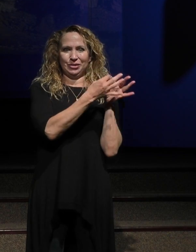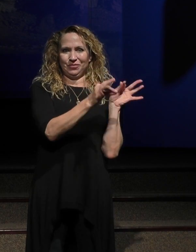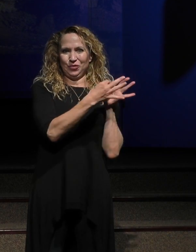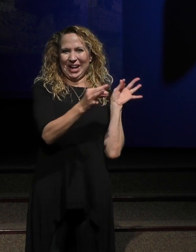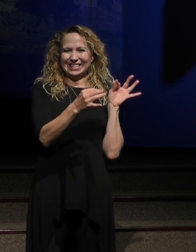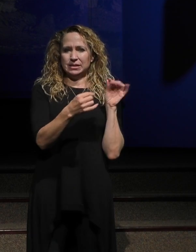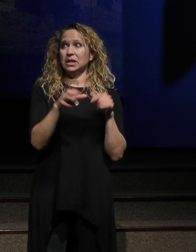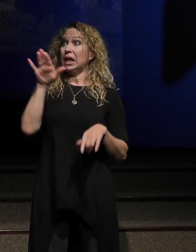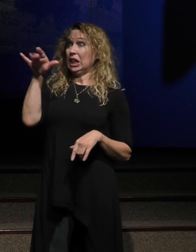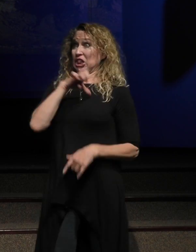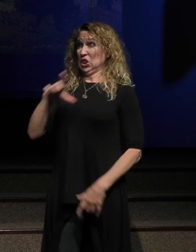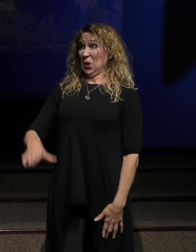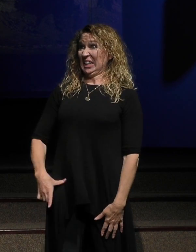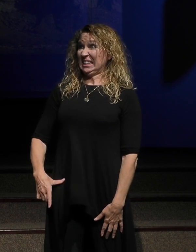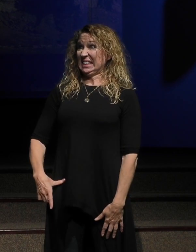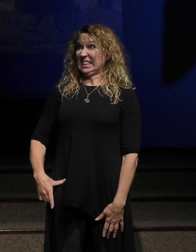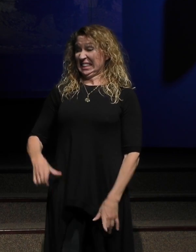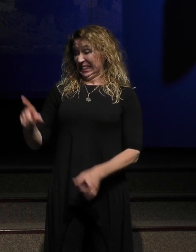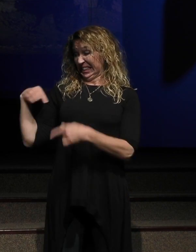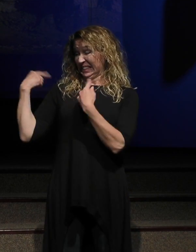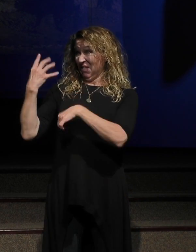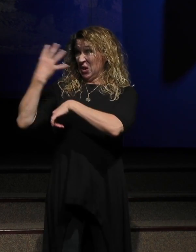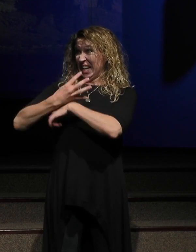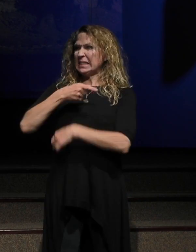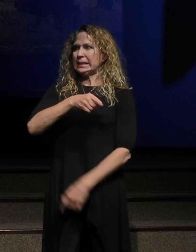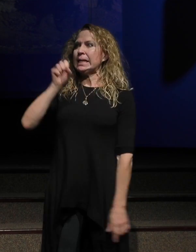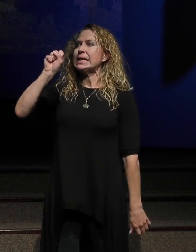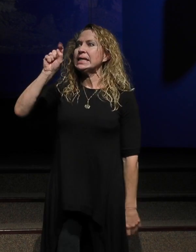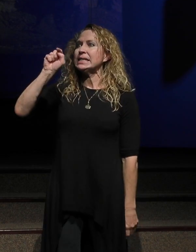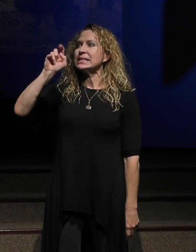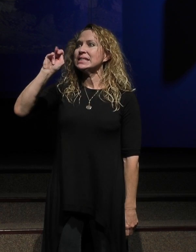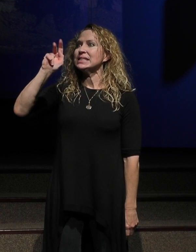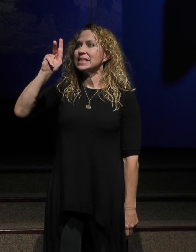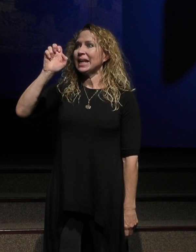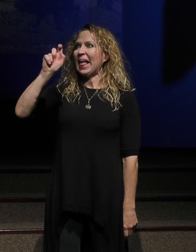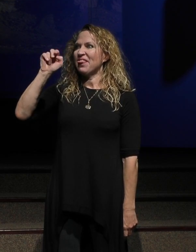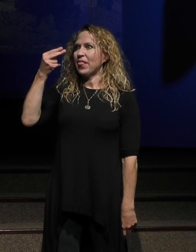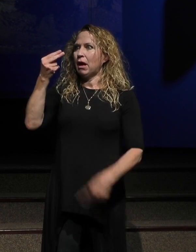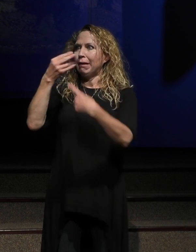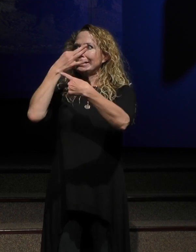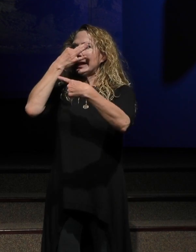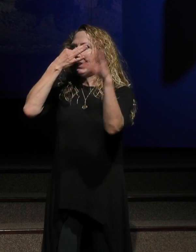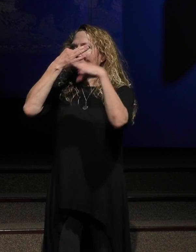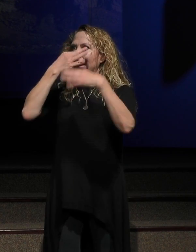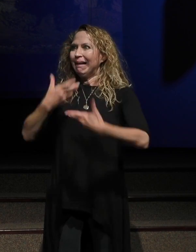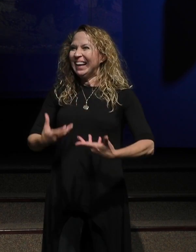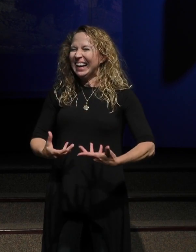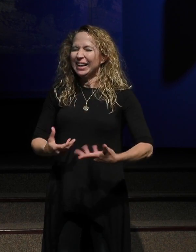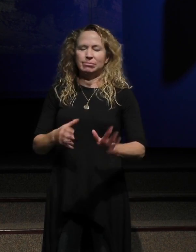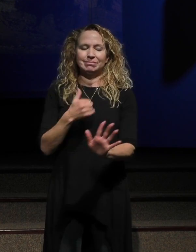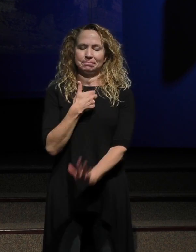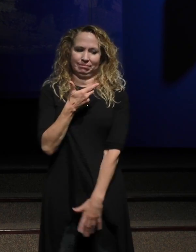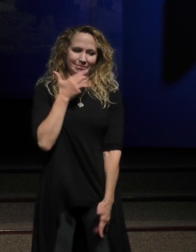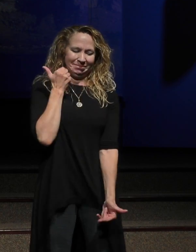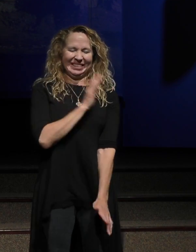She says, Lord, by this time he stinketh. I always find, and let's get back here. Jesus responded,